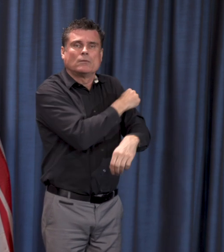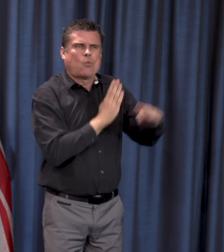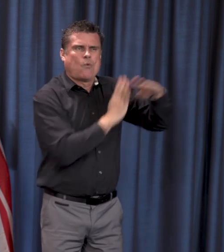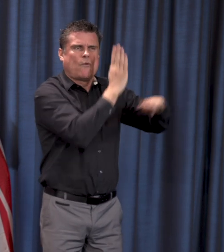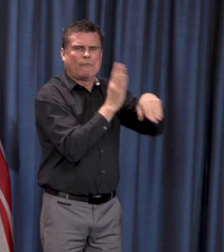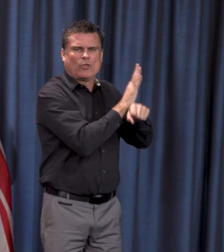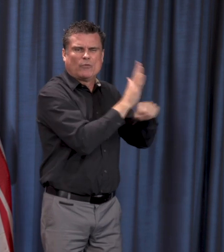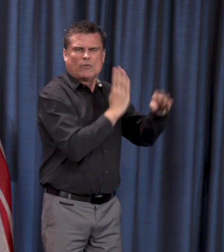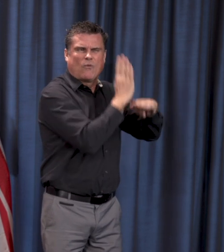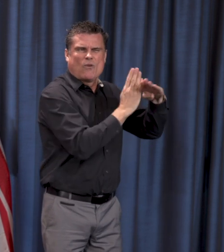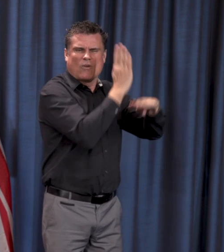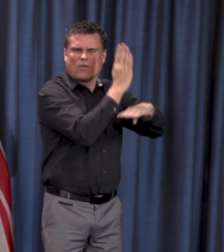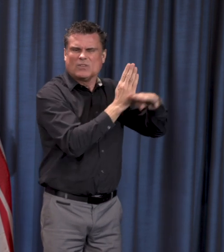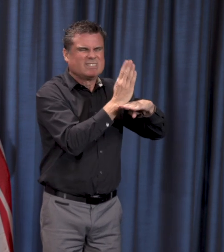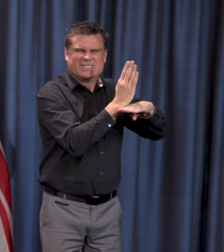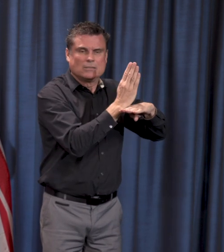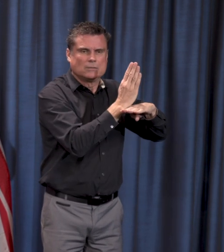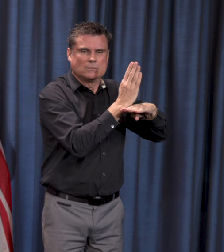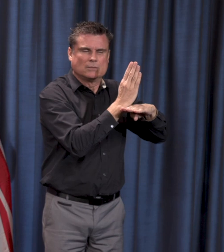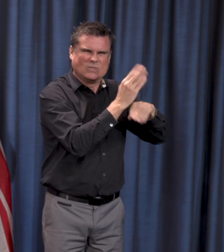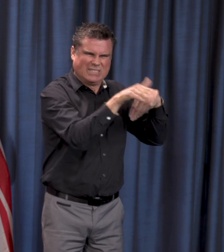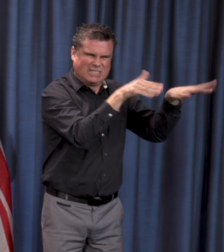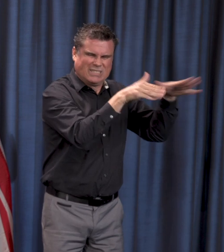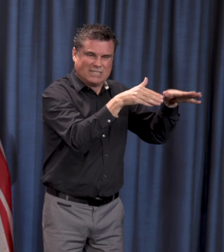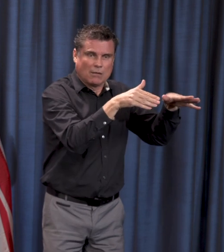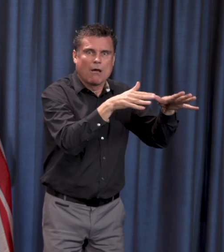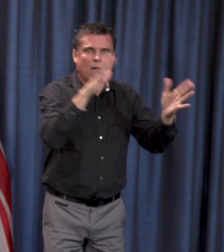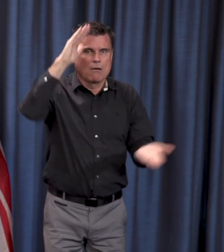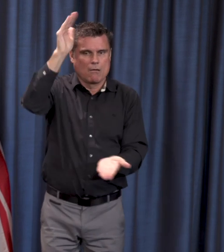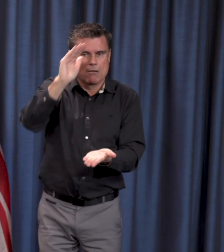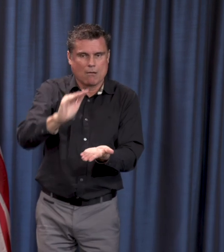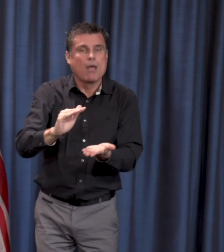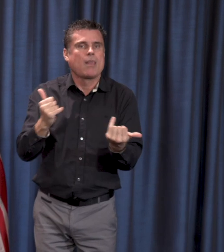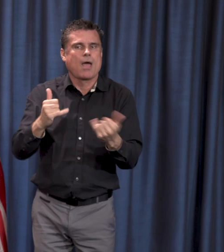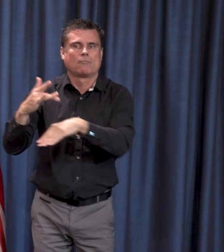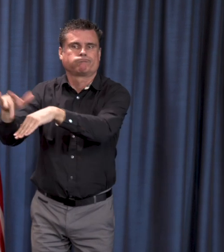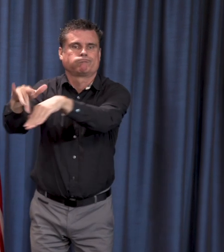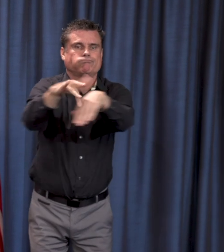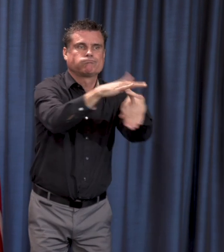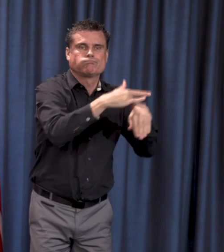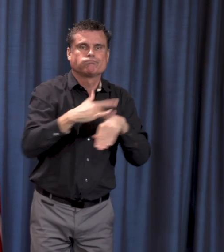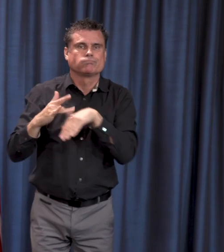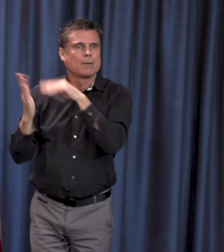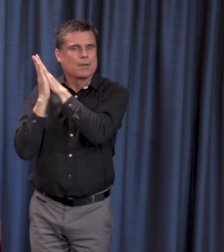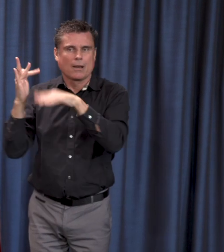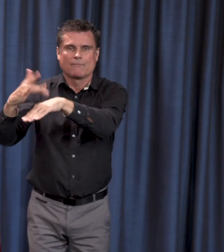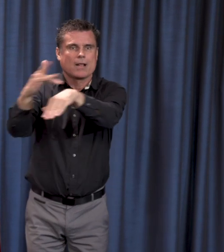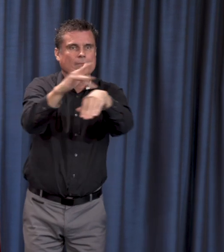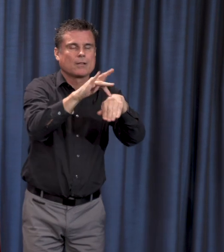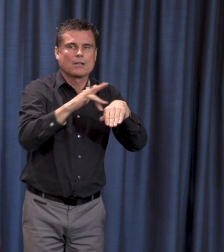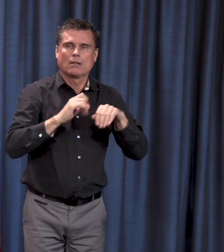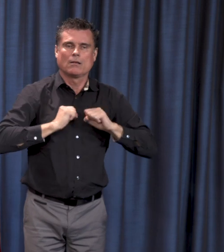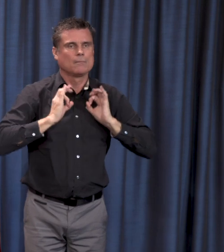.30 at 68.6%. There's a change in the available beds of 3,632 available. In